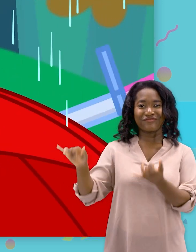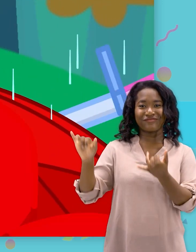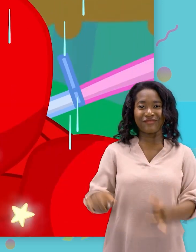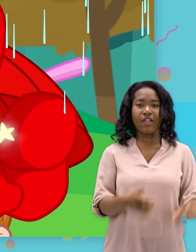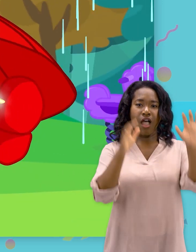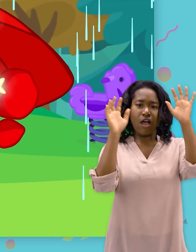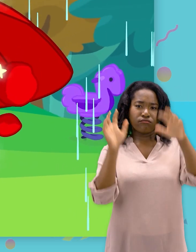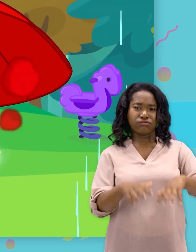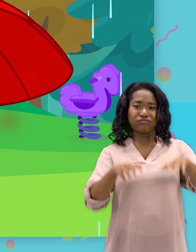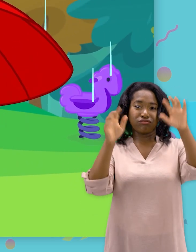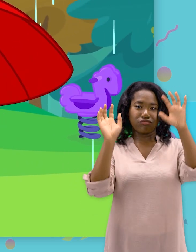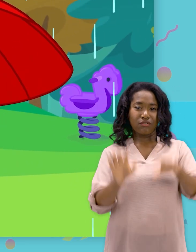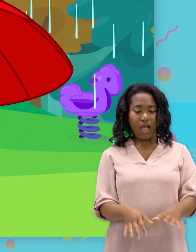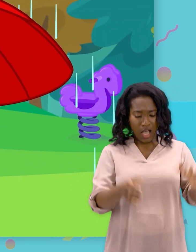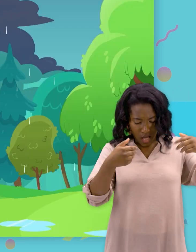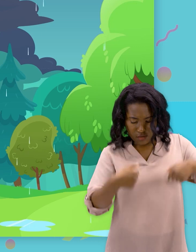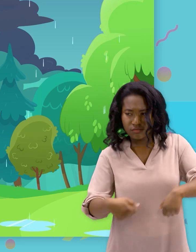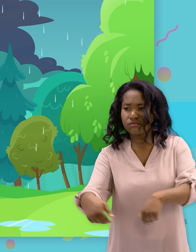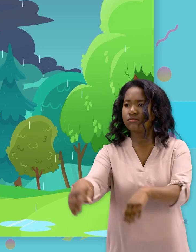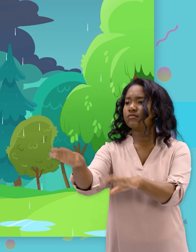Rain, rain, go away.